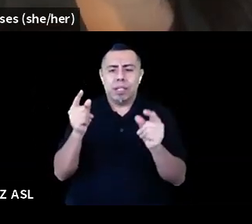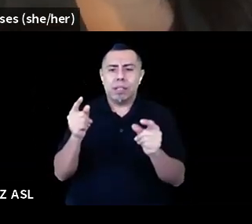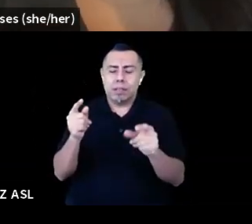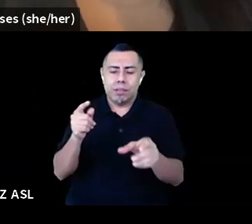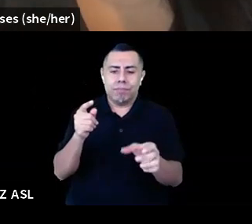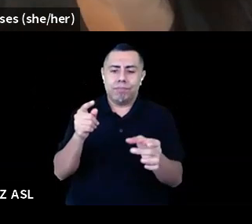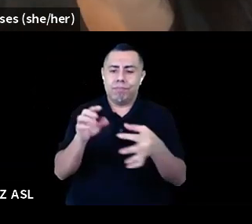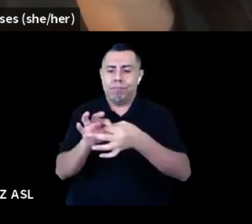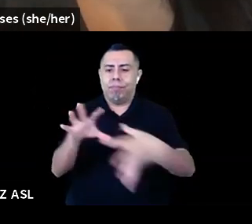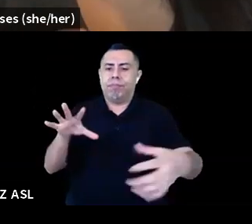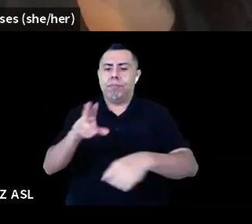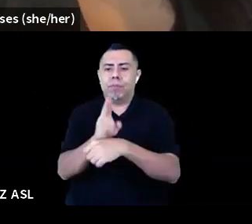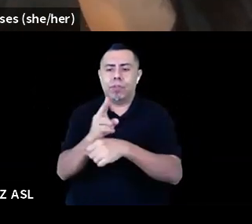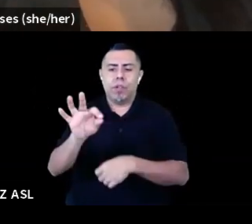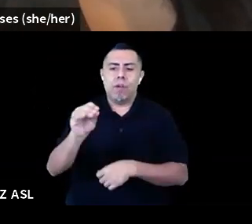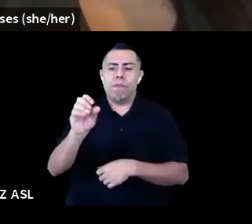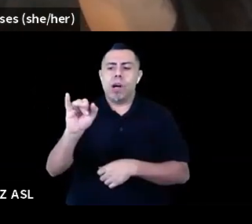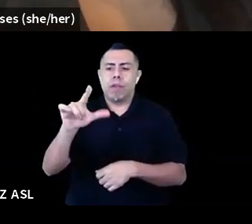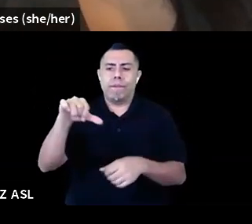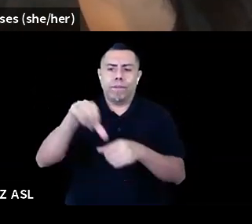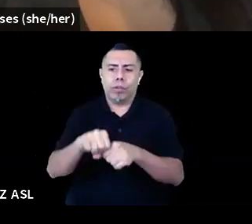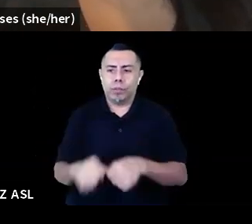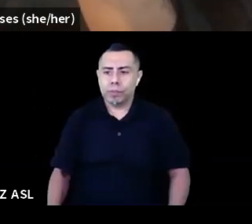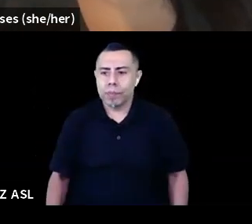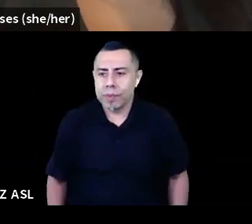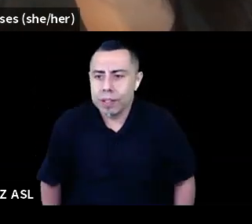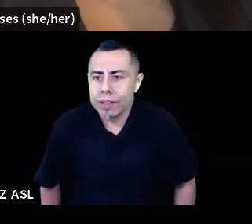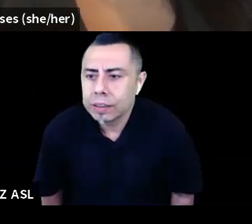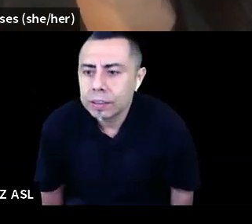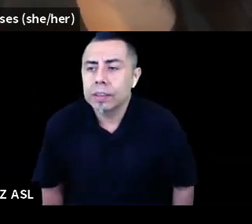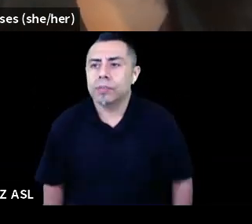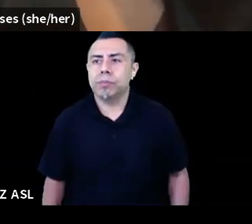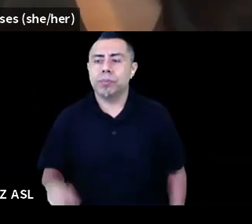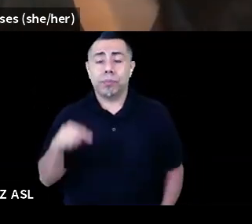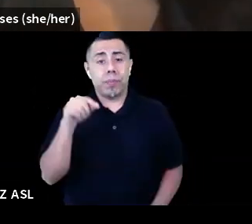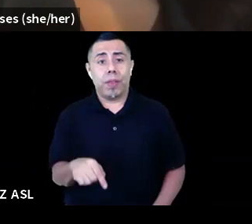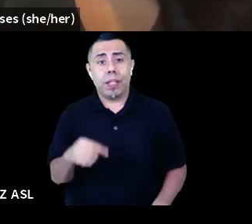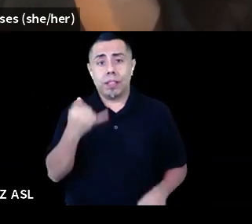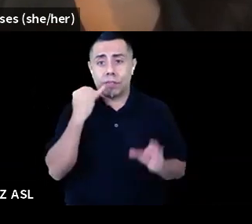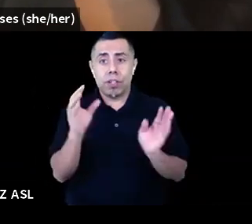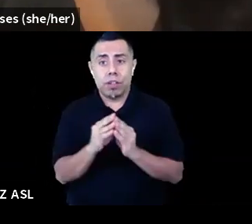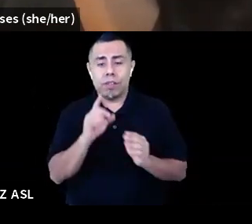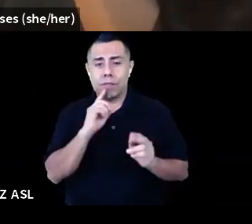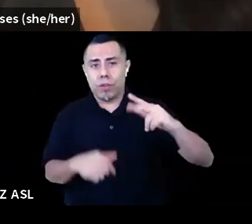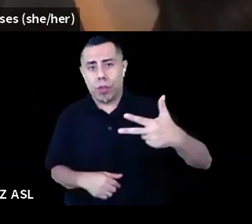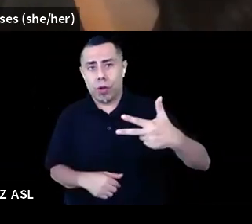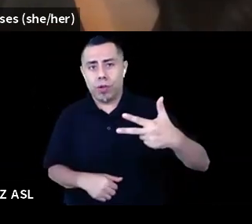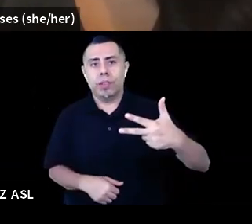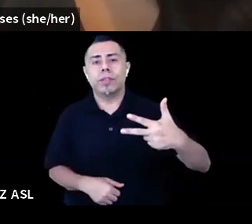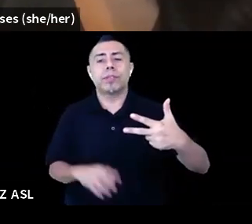This call is the third in a series of six calls that will span nine months. As those of you who have joined us for more than one